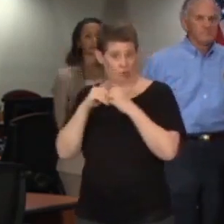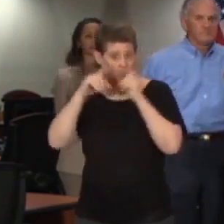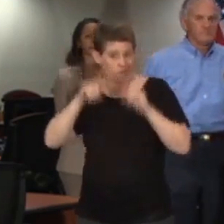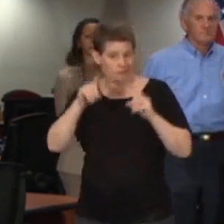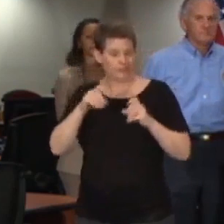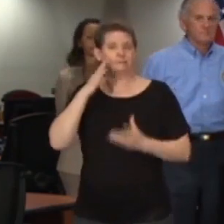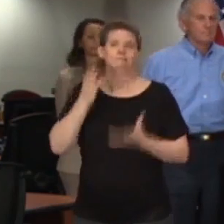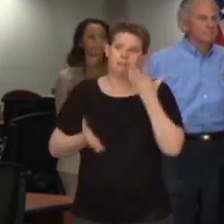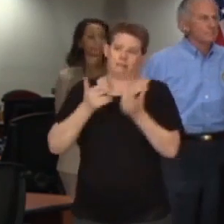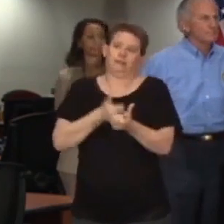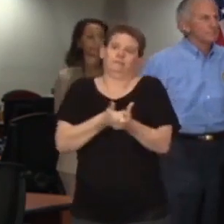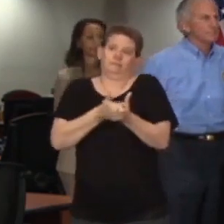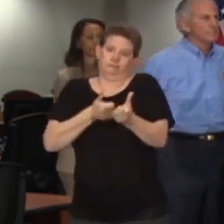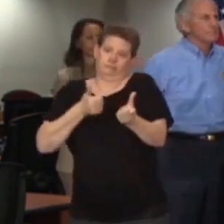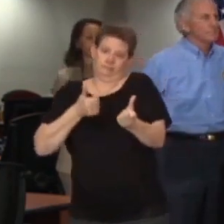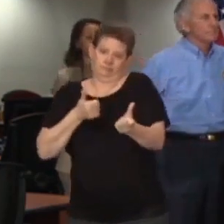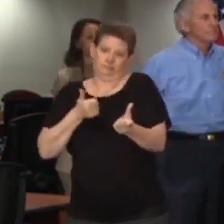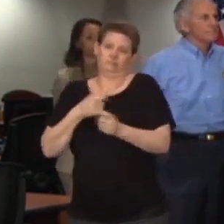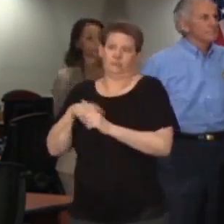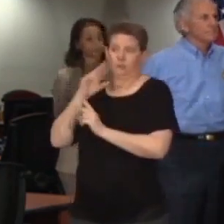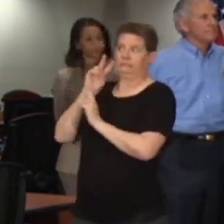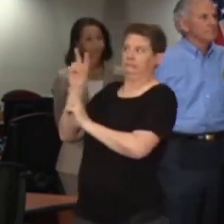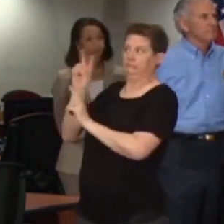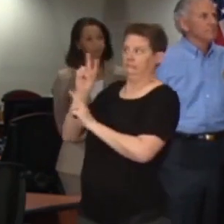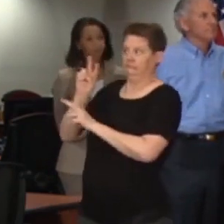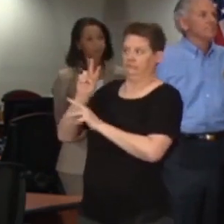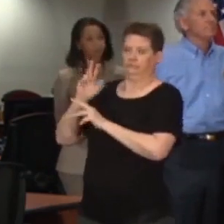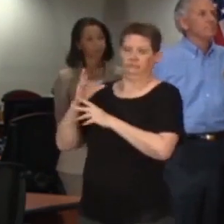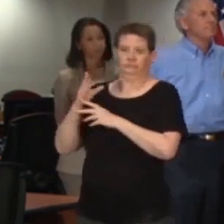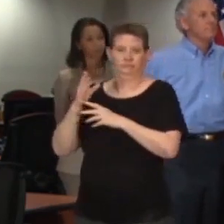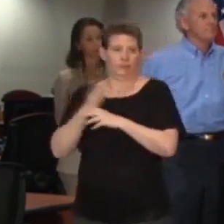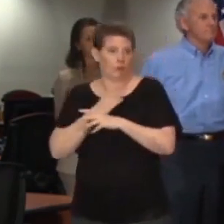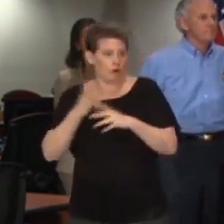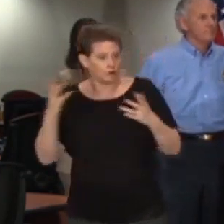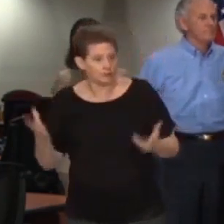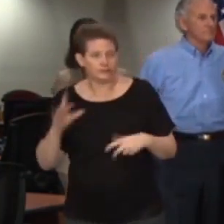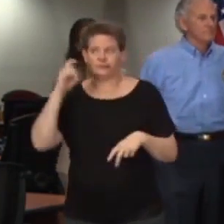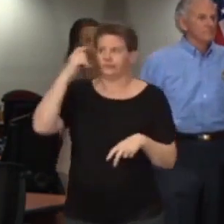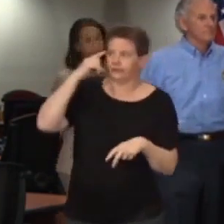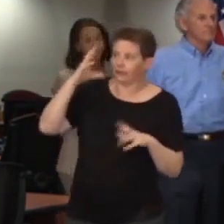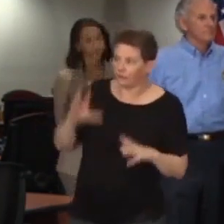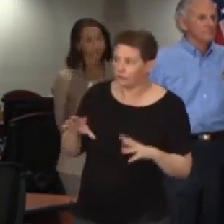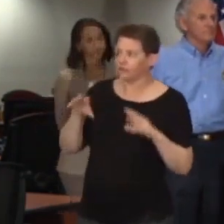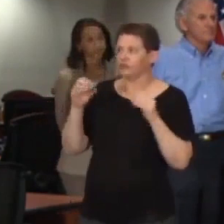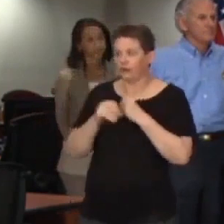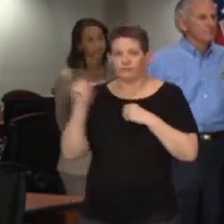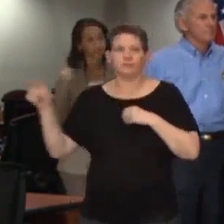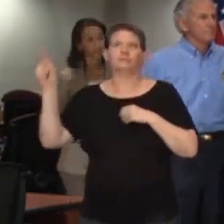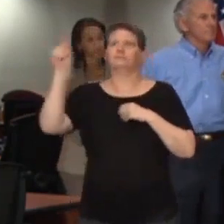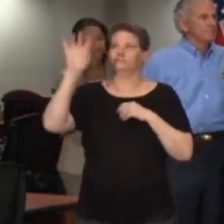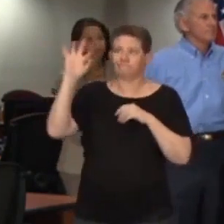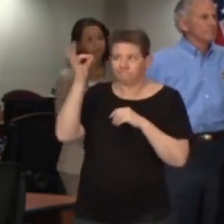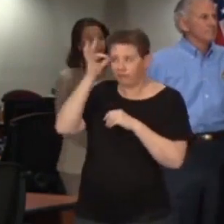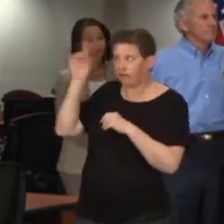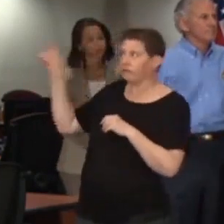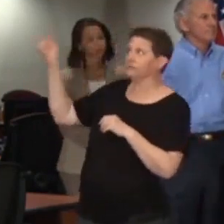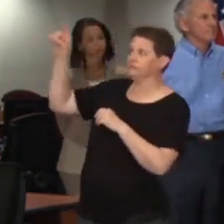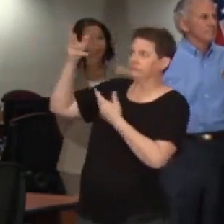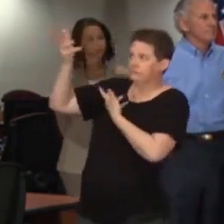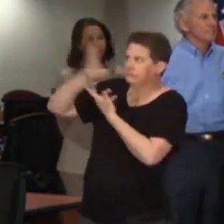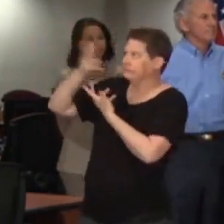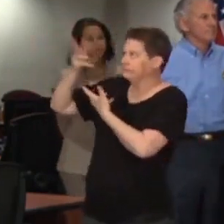we're working with, uh, with our, our partners here in emergency management with the governor's office and with our federal partners as well